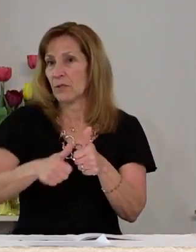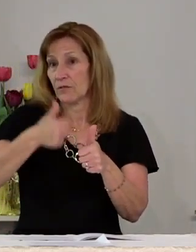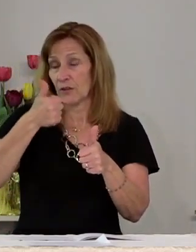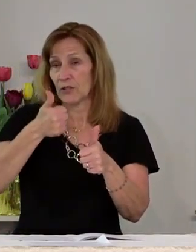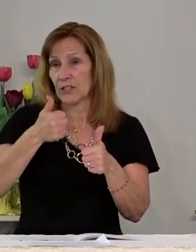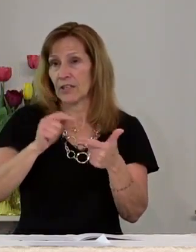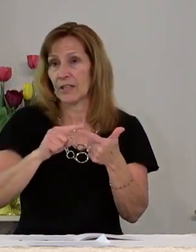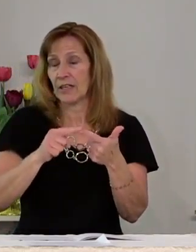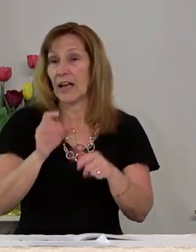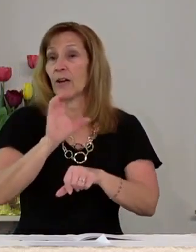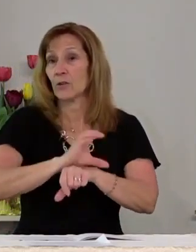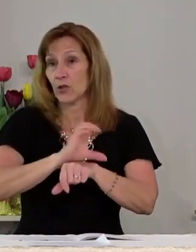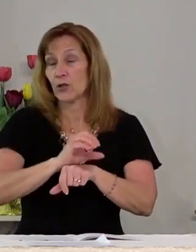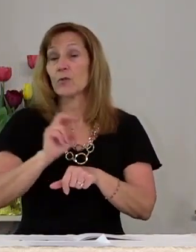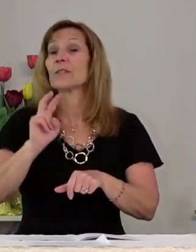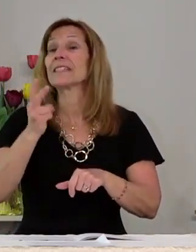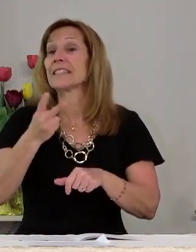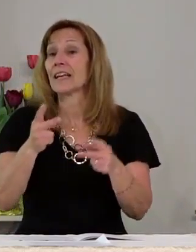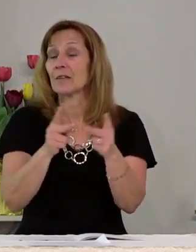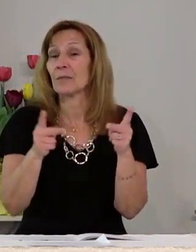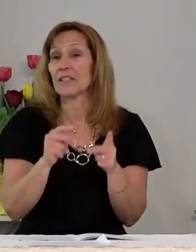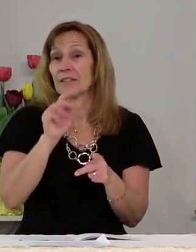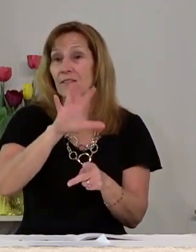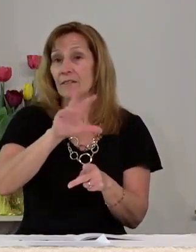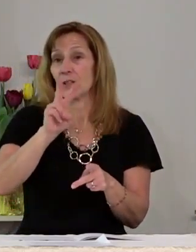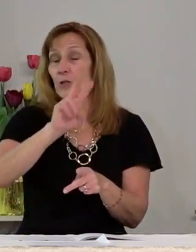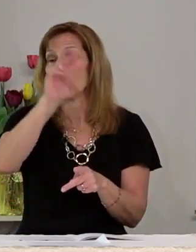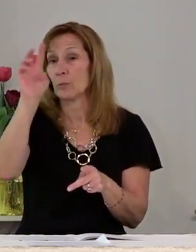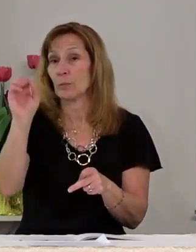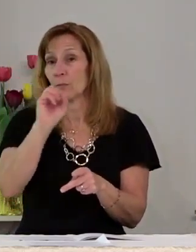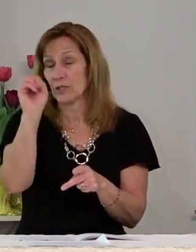now church came in second at 52%